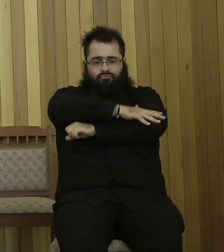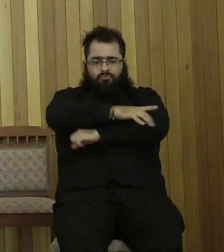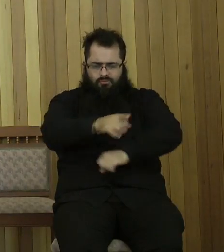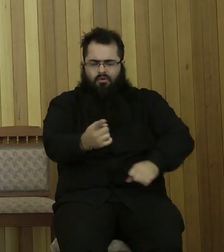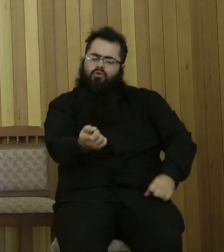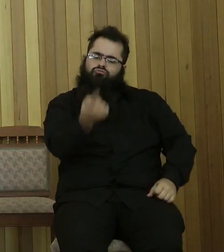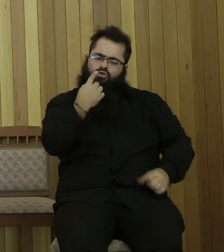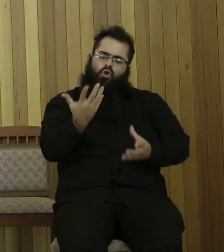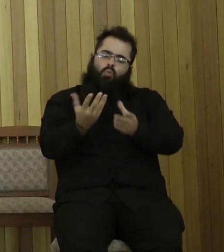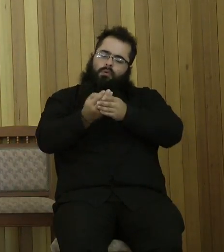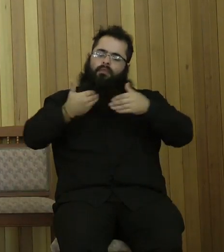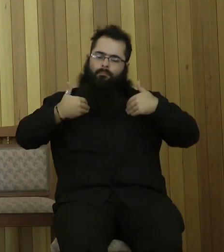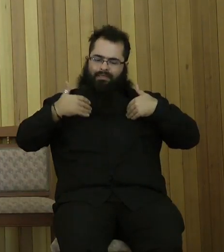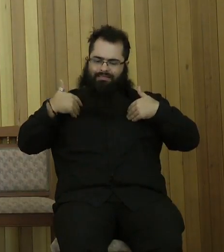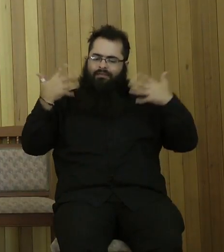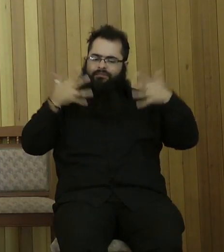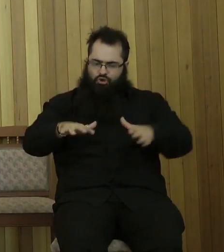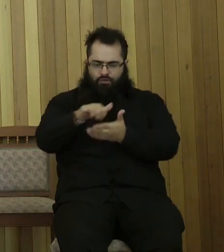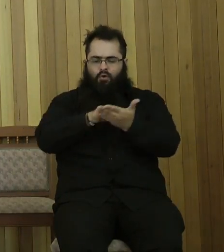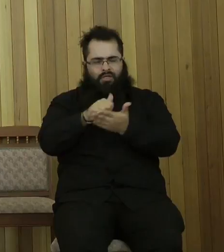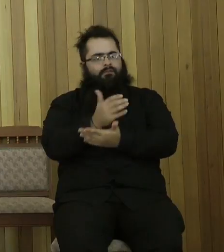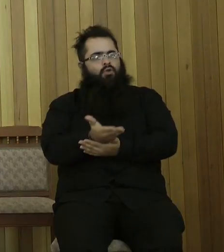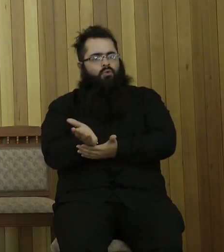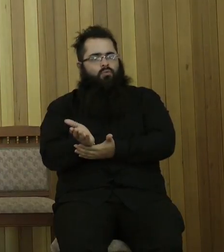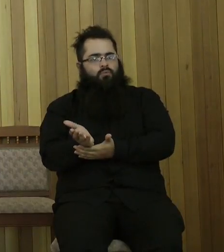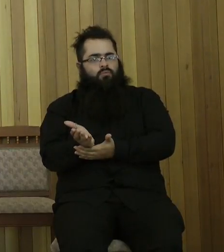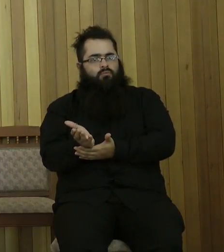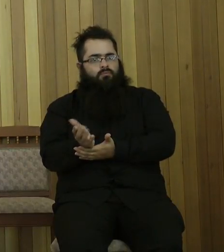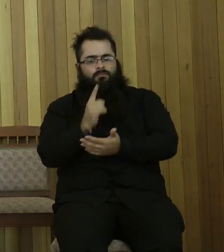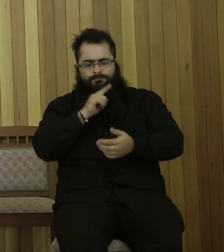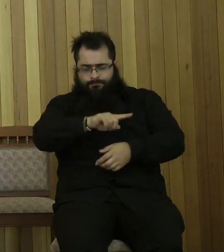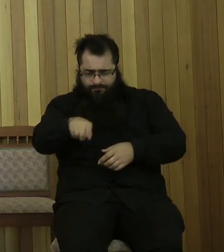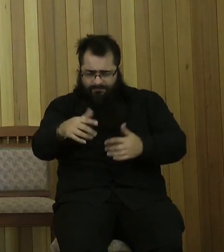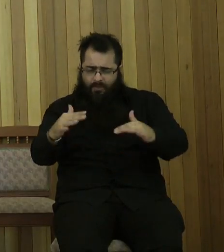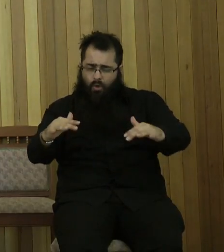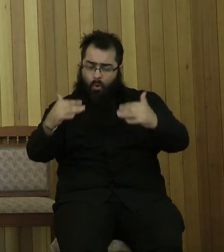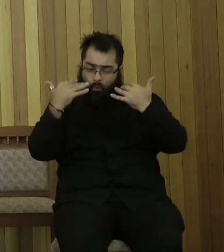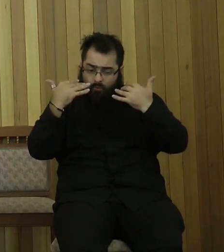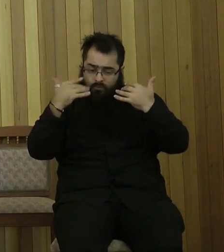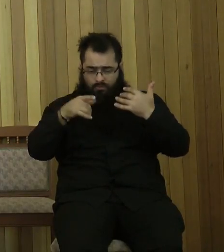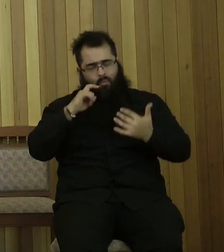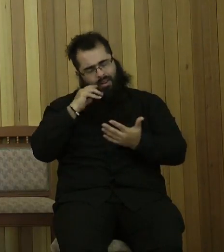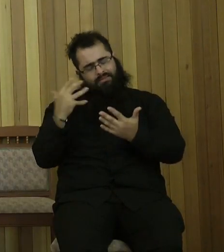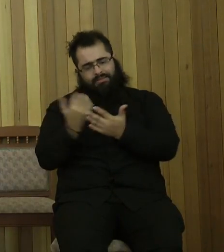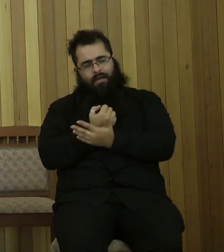No wonder He could say, Look to Me and be saved while you enter the earth, for I am God